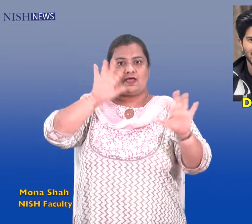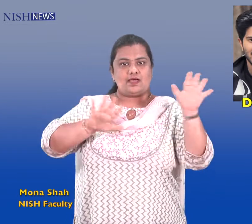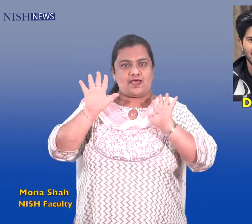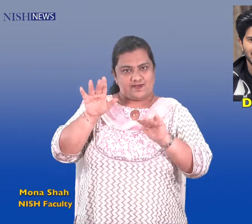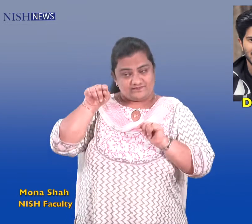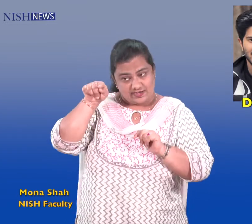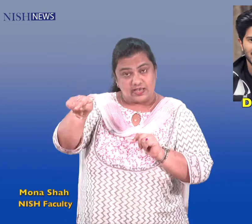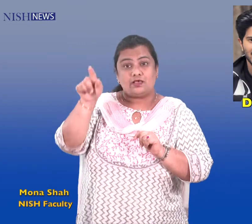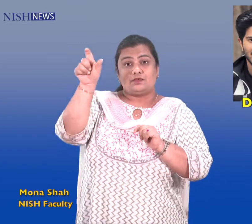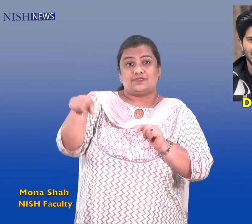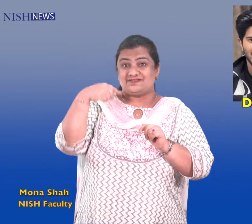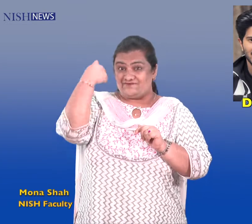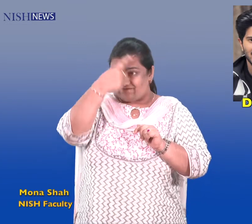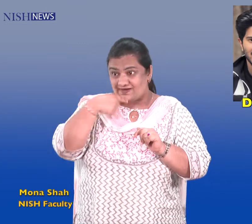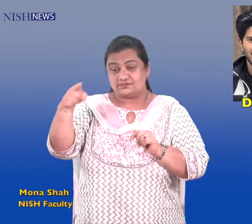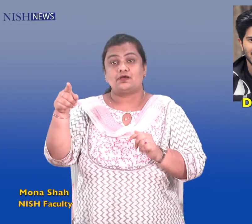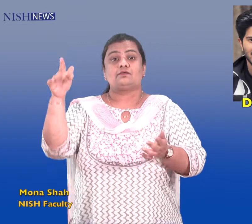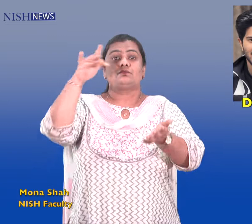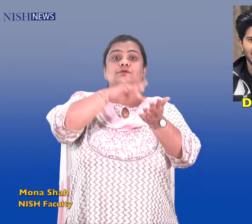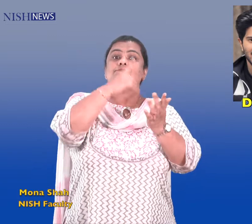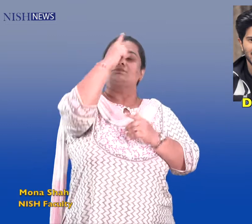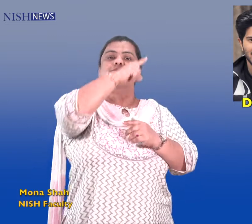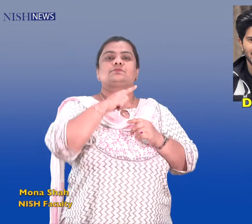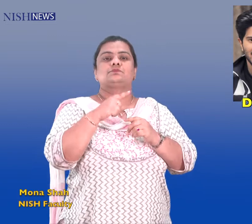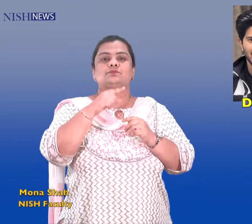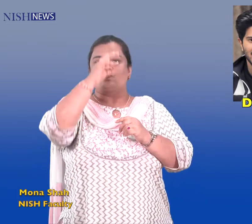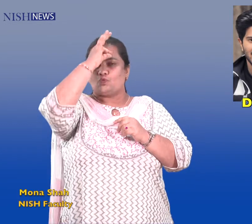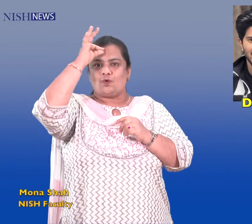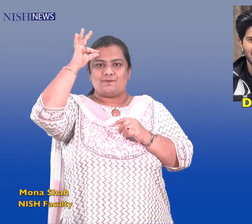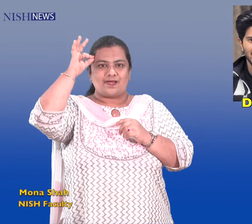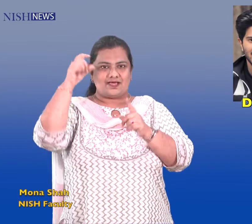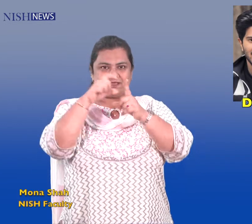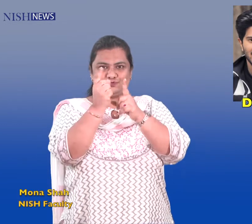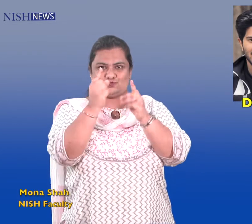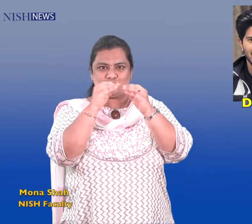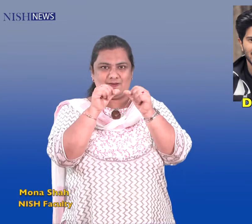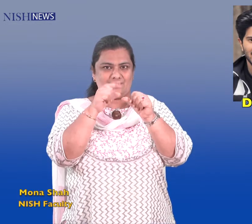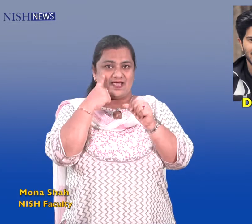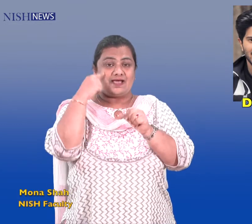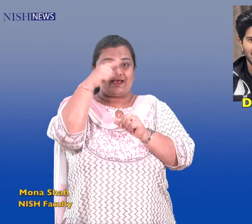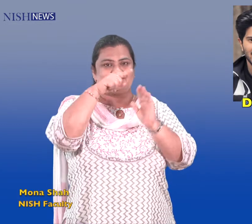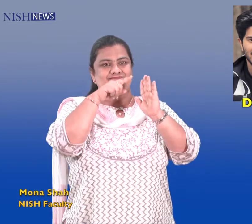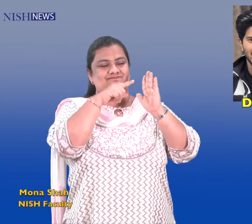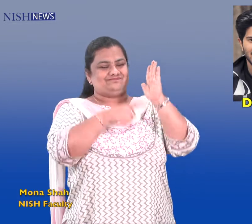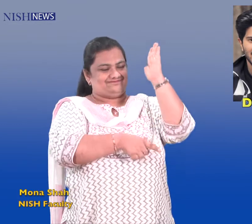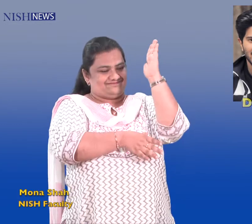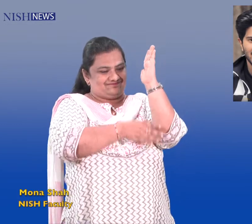Khalifa. Through various social media pages, the show of the trailer was witnessed worldwide. This is the first time that the